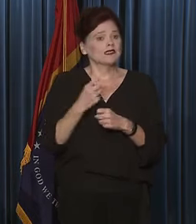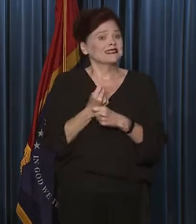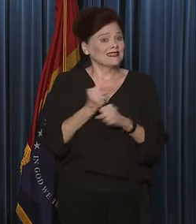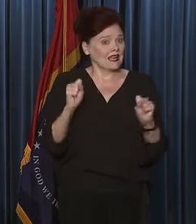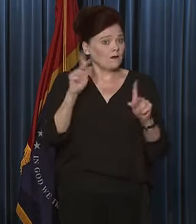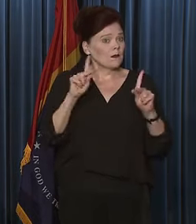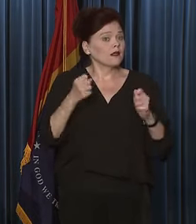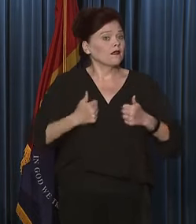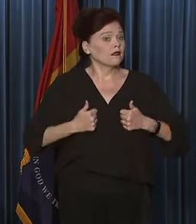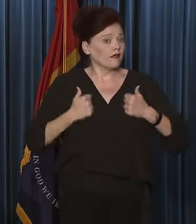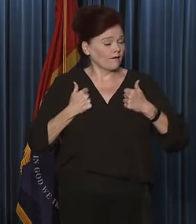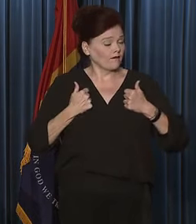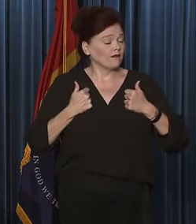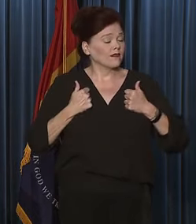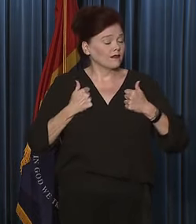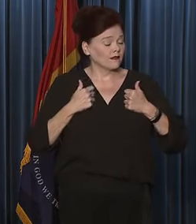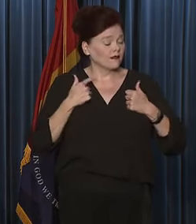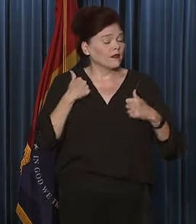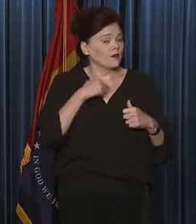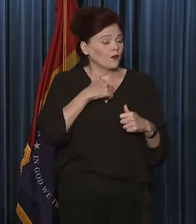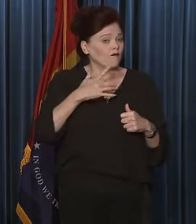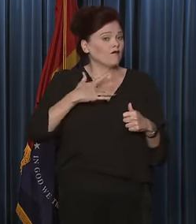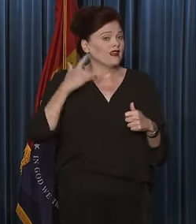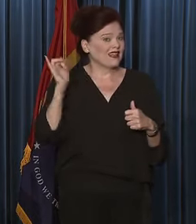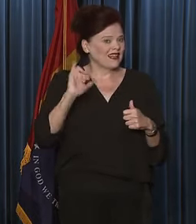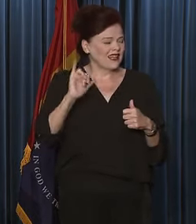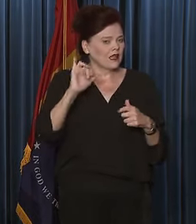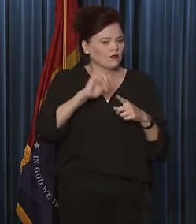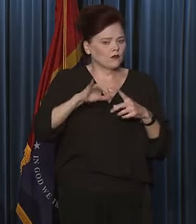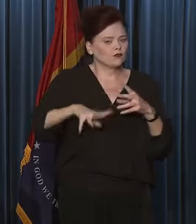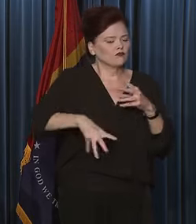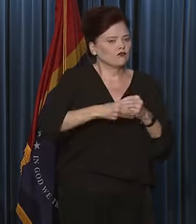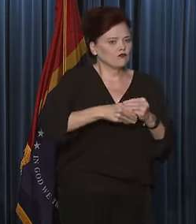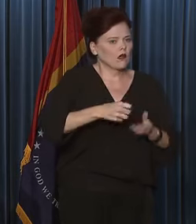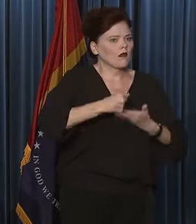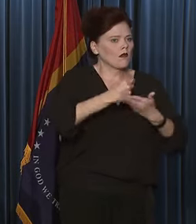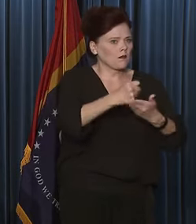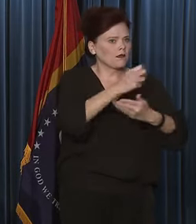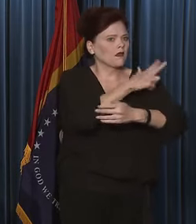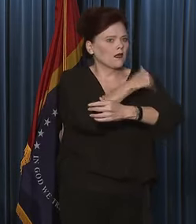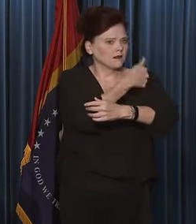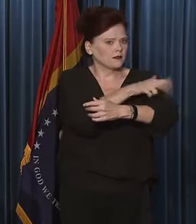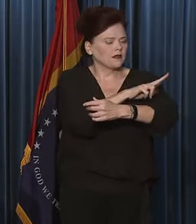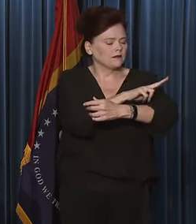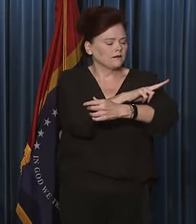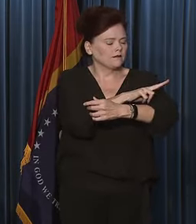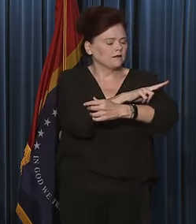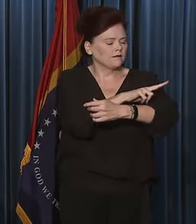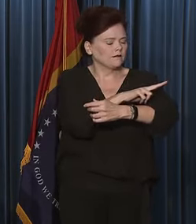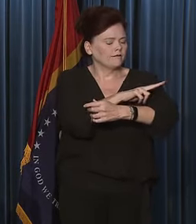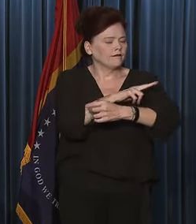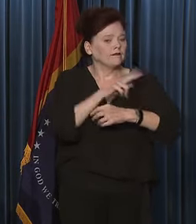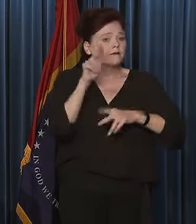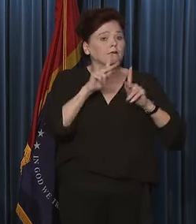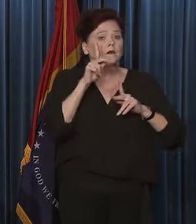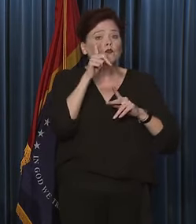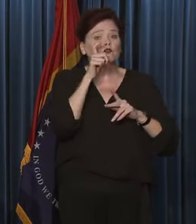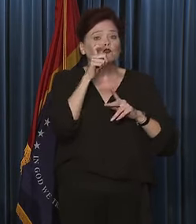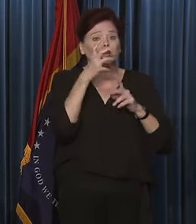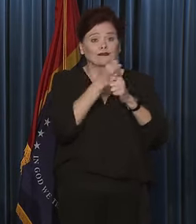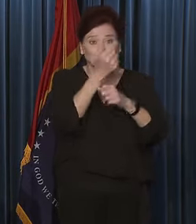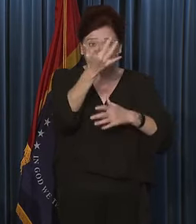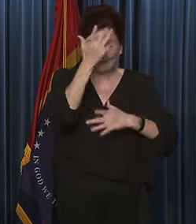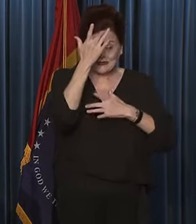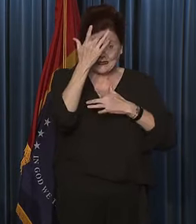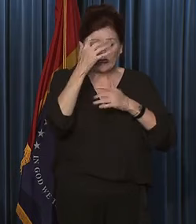-saving measure. We feel like this is what is additionally helping our hospital capacity. We know that individuals who are infected,